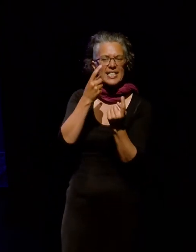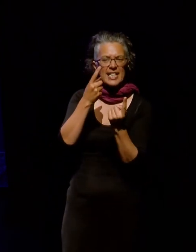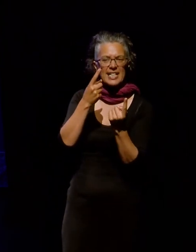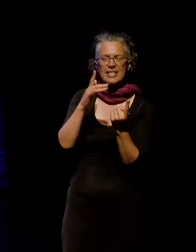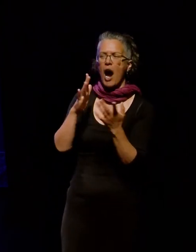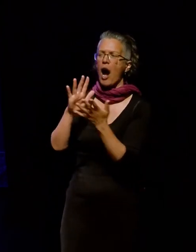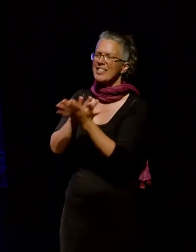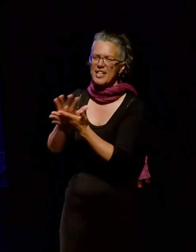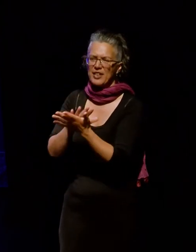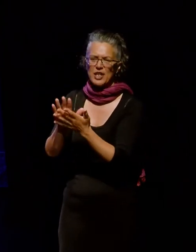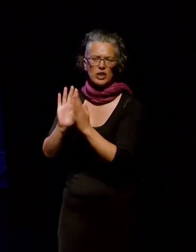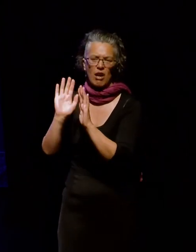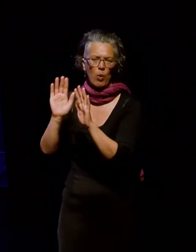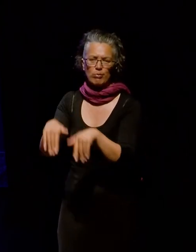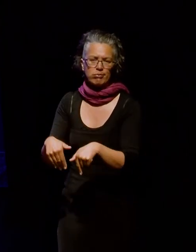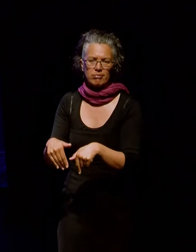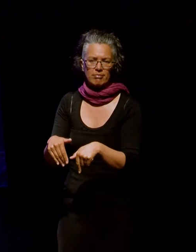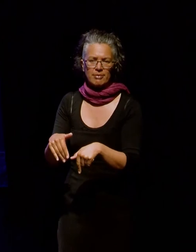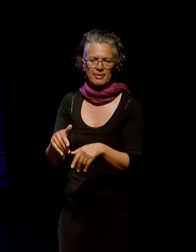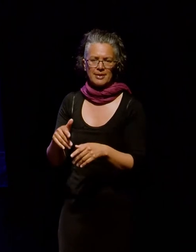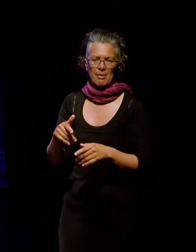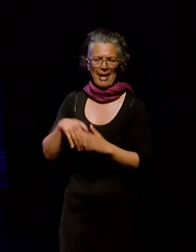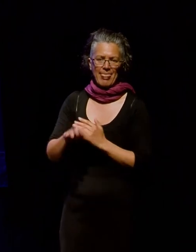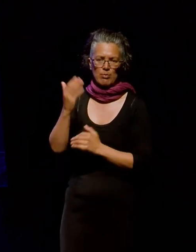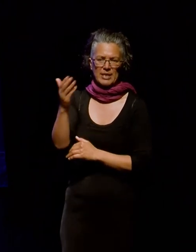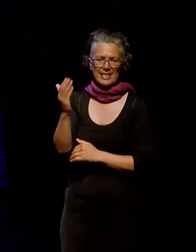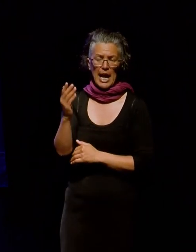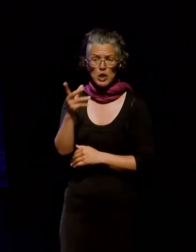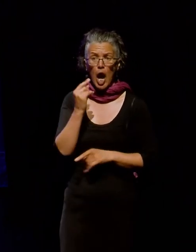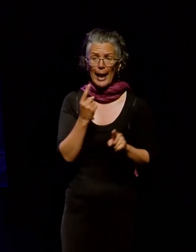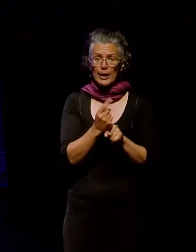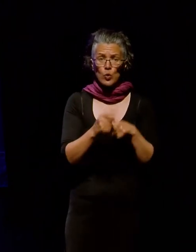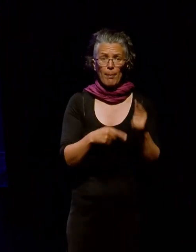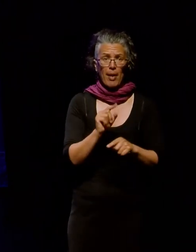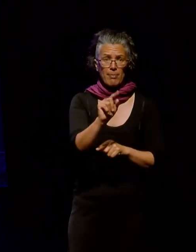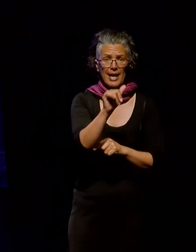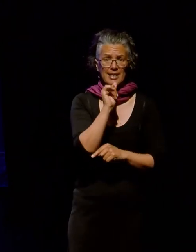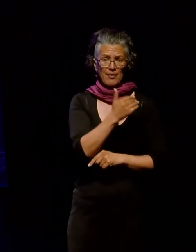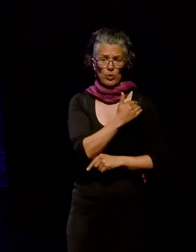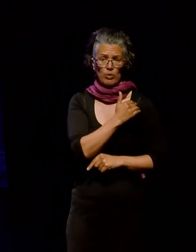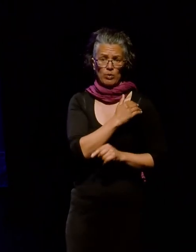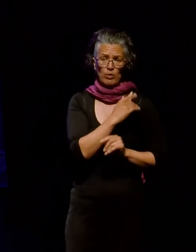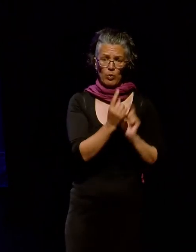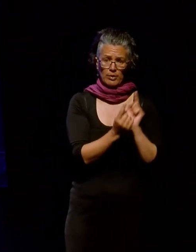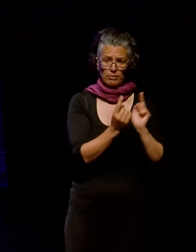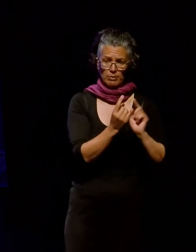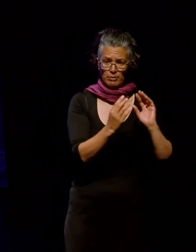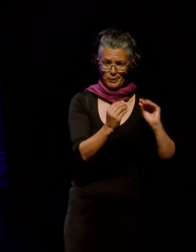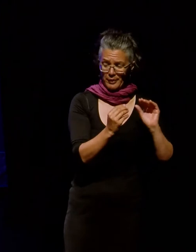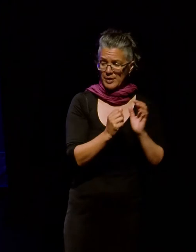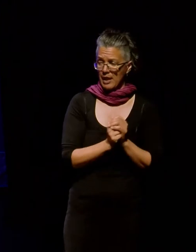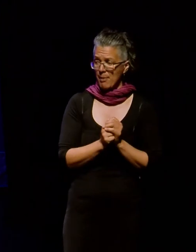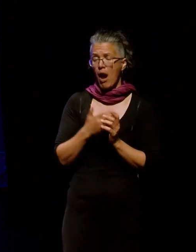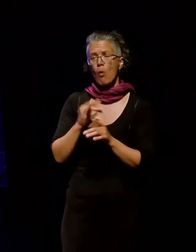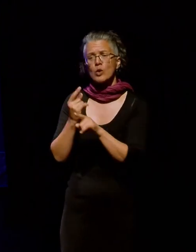definitions. You're probably aware of them in this presentation, but I can talk about them if you have questions. Instead, I want to talk to you about this